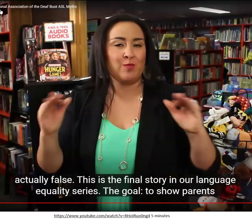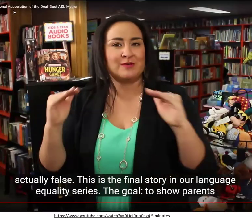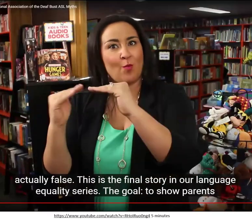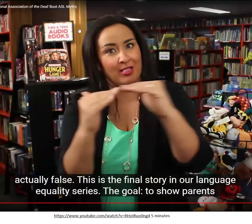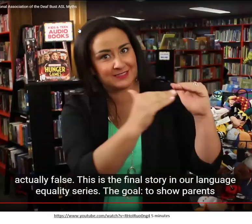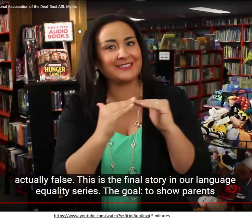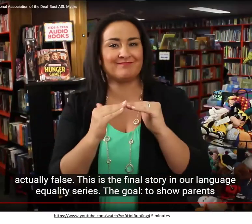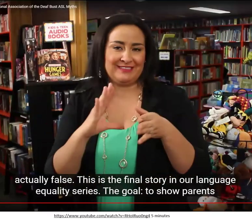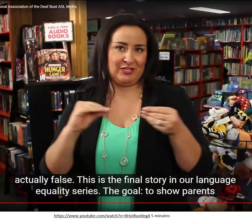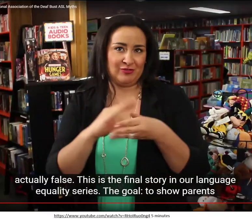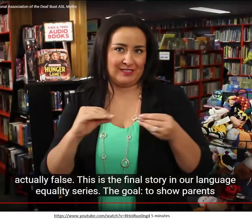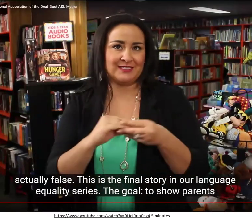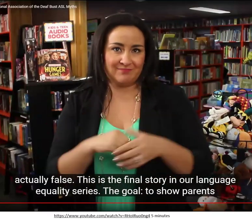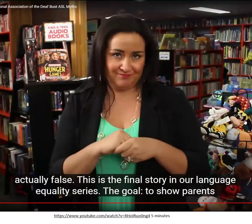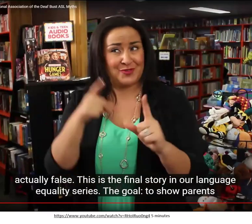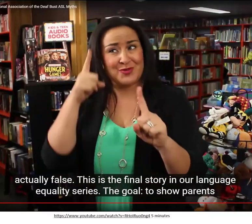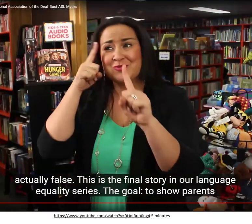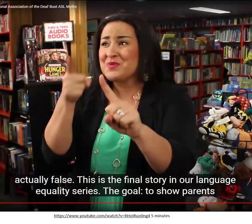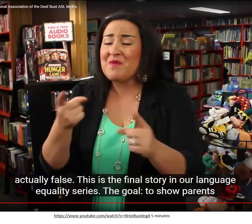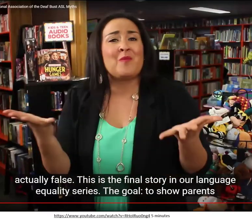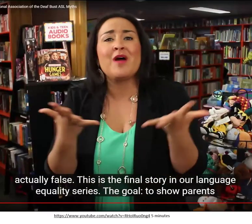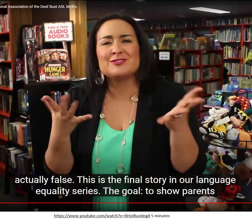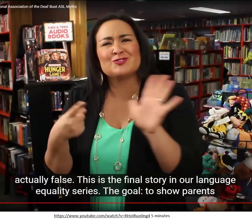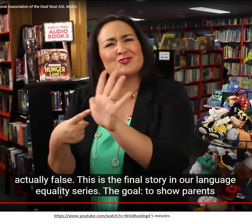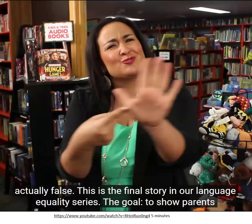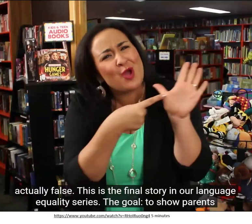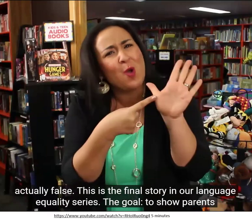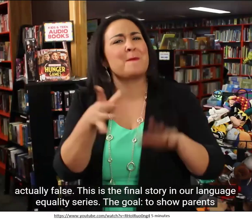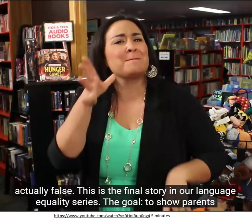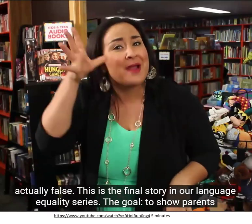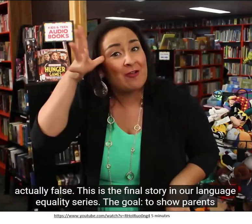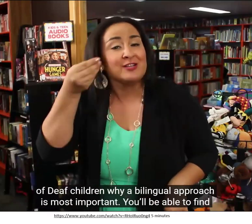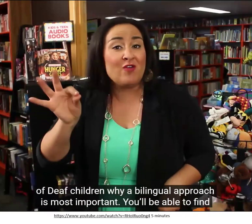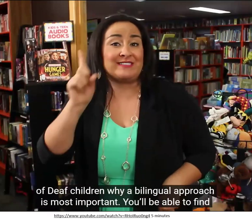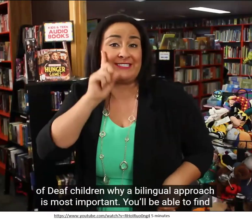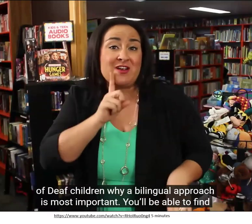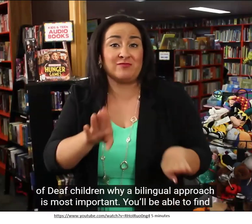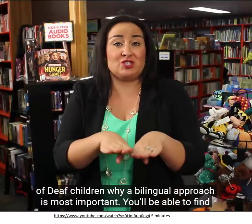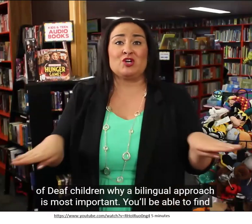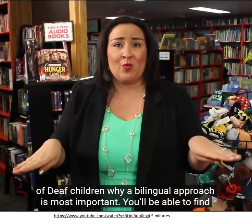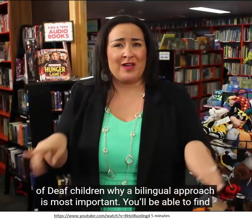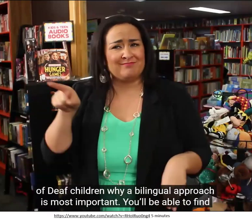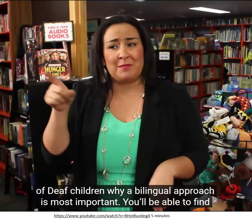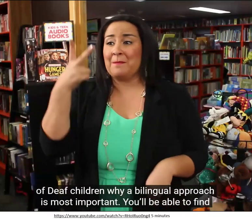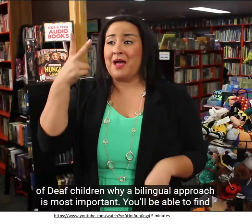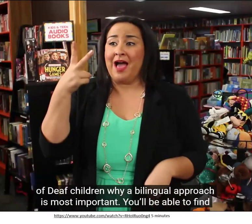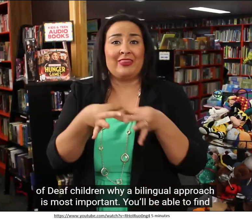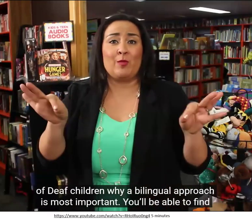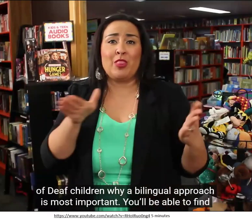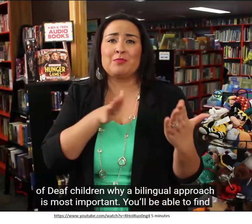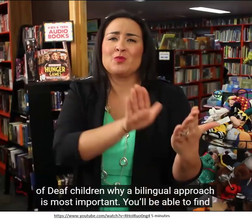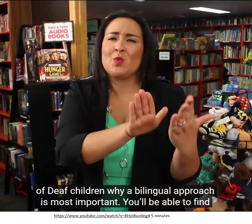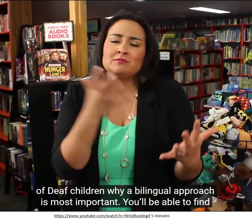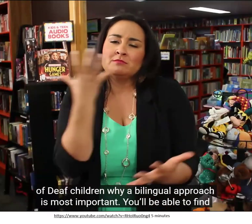final story in our Language Equality Series. The goal? To show parents of deaf children why a bilingual